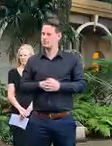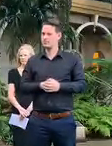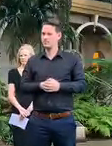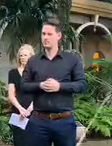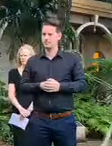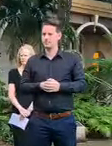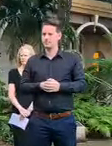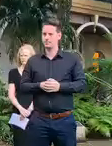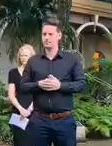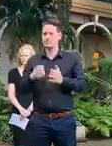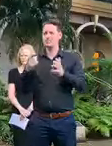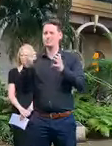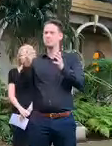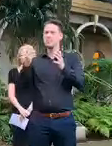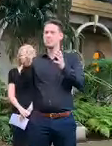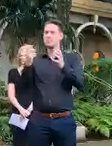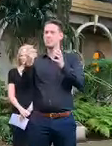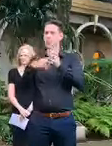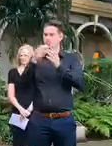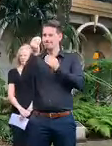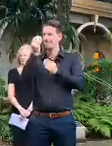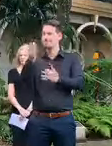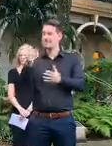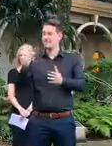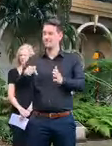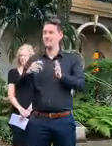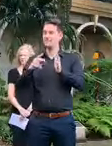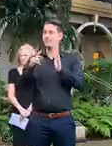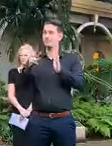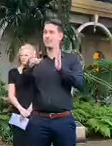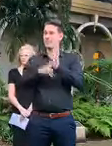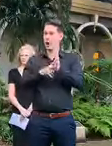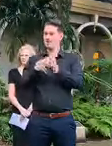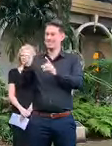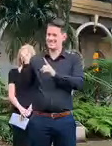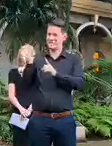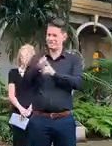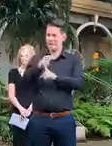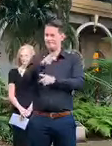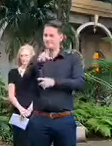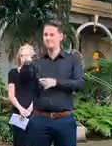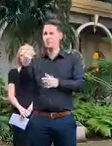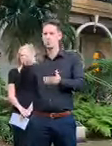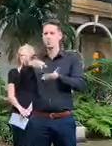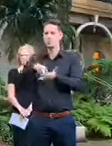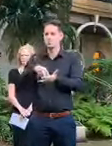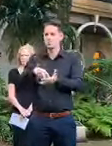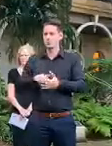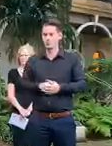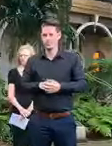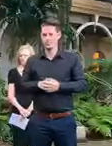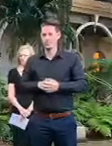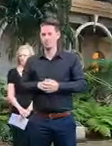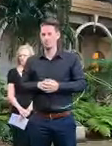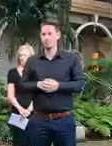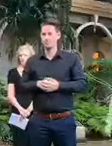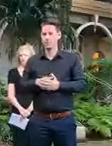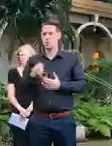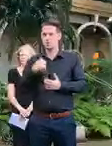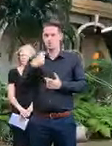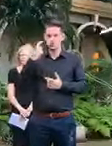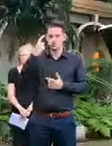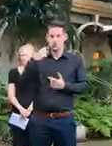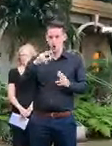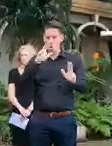We know that this virus has a big impact on our most vulnerable. We've taken very good measures to